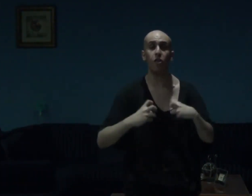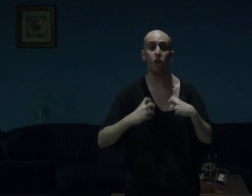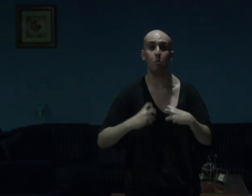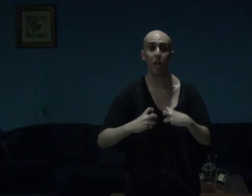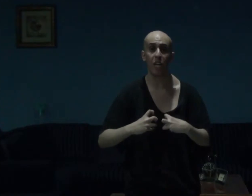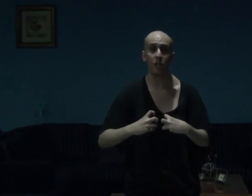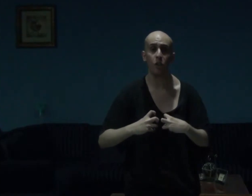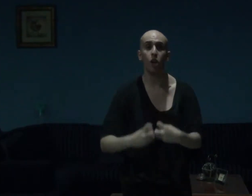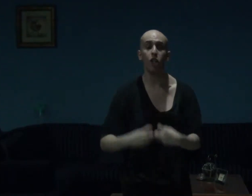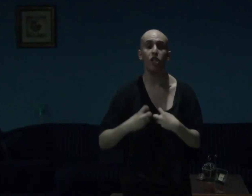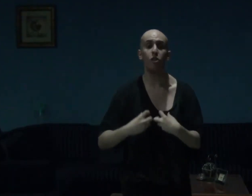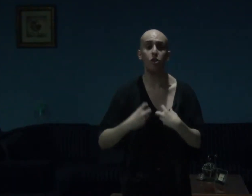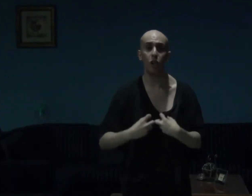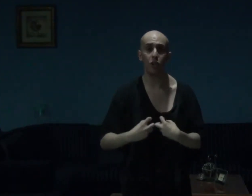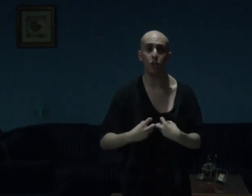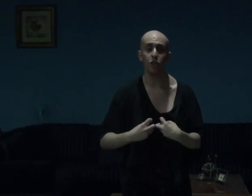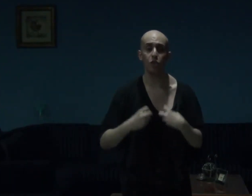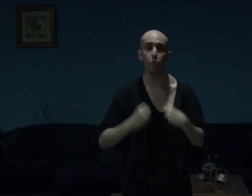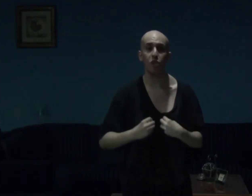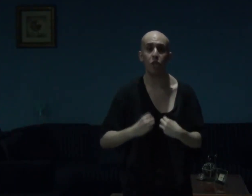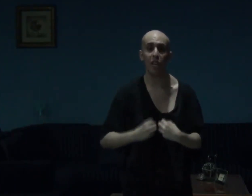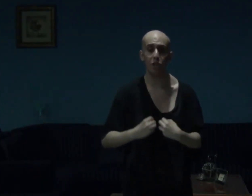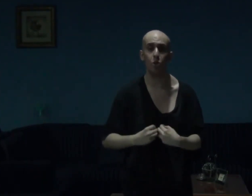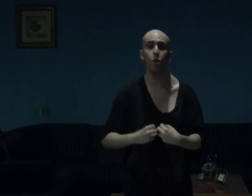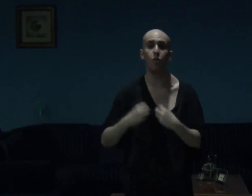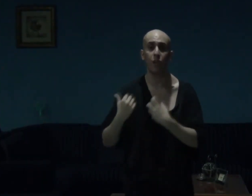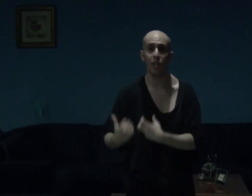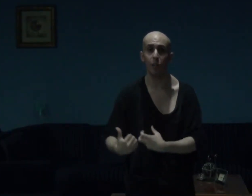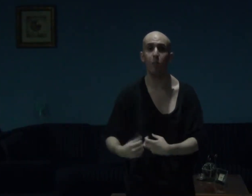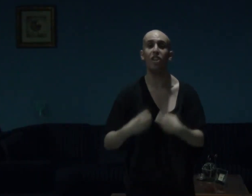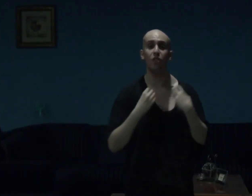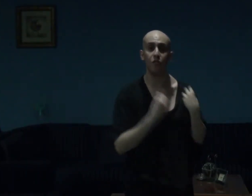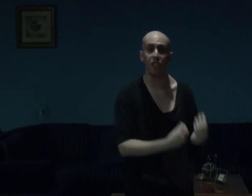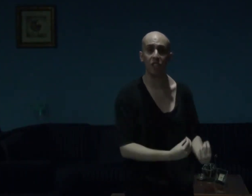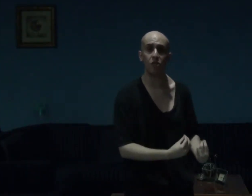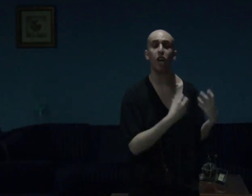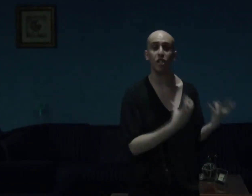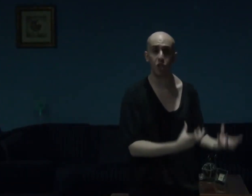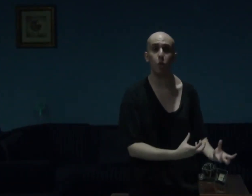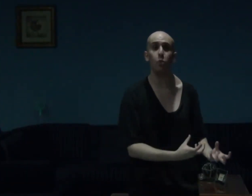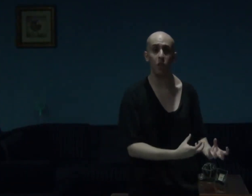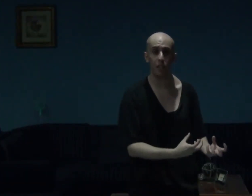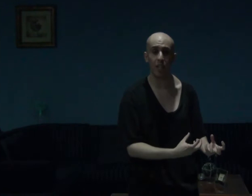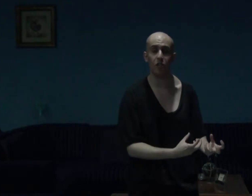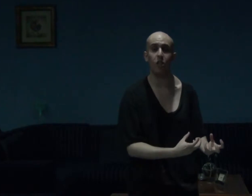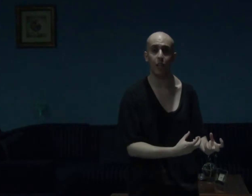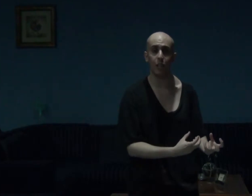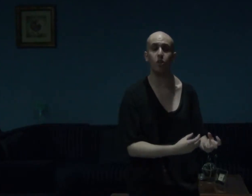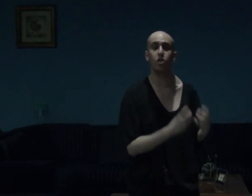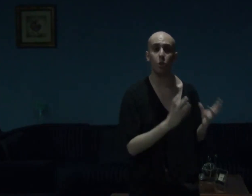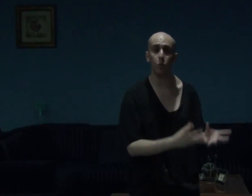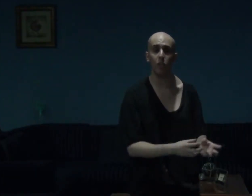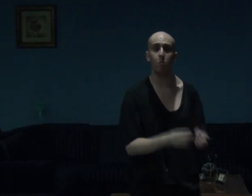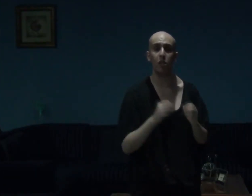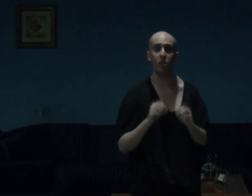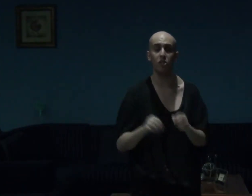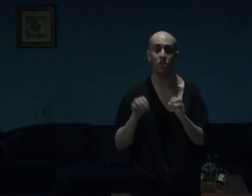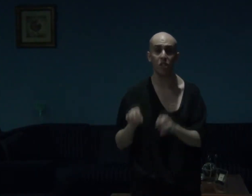and her pain, her inner darkness, which she has to overcome and defeat, and she will guys and gals, she will, because this